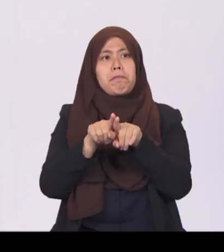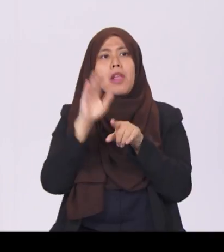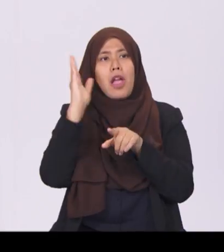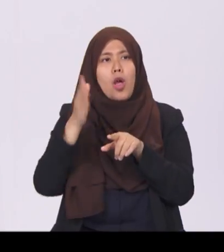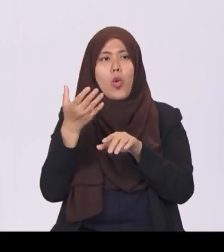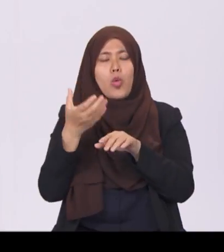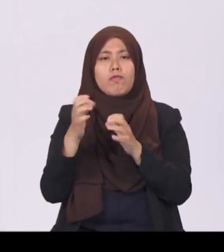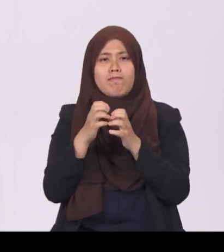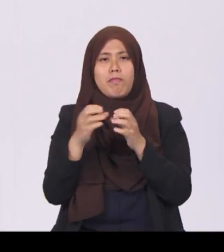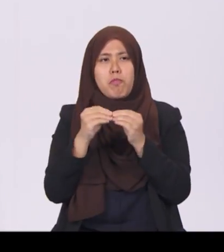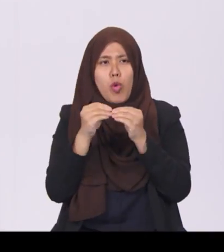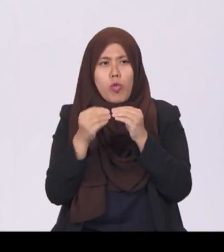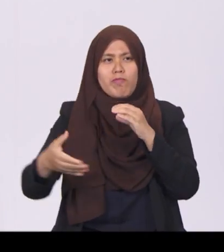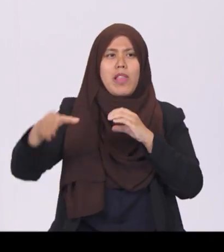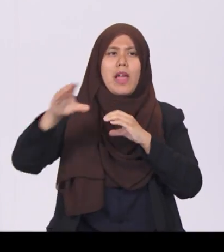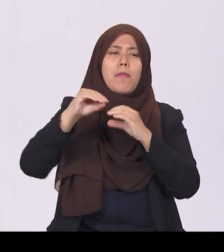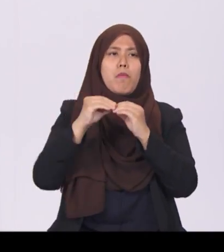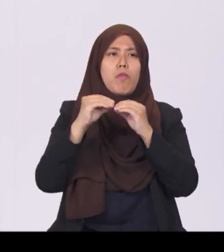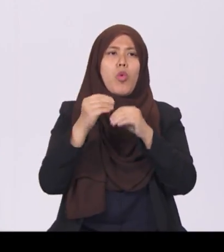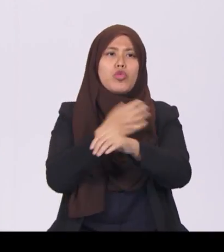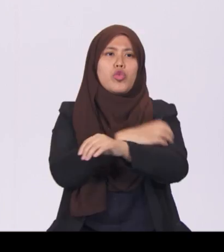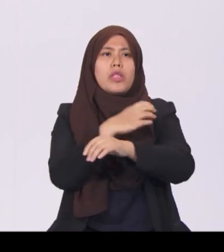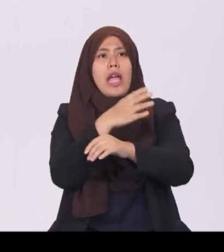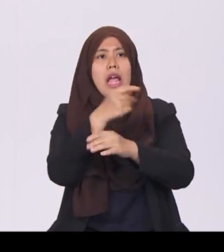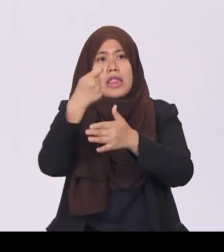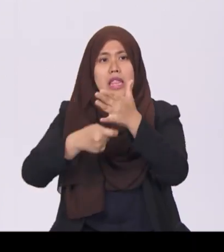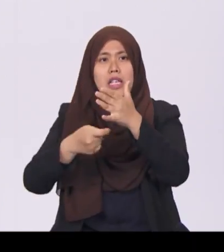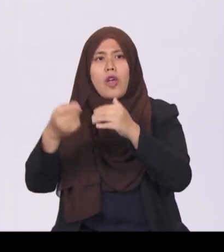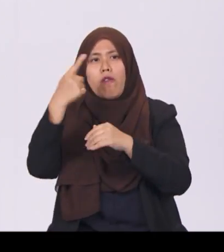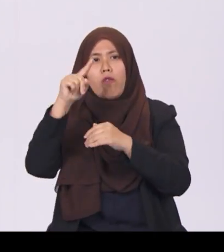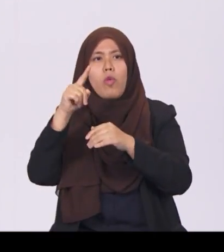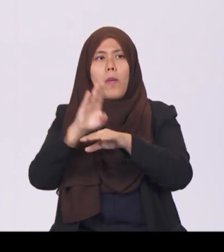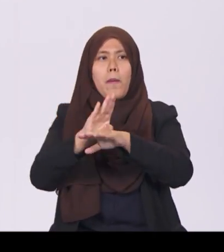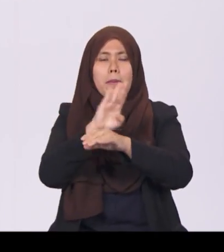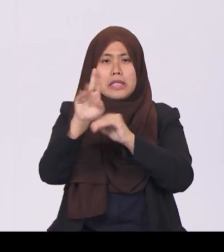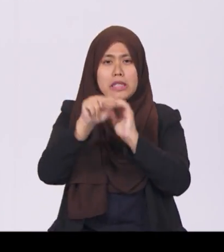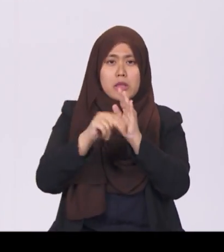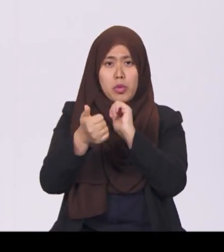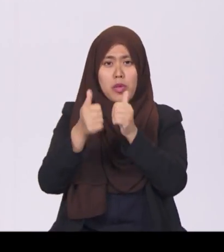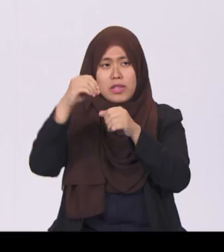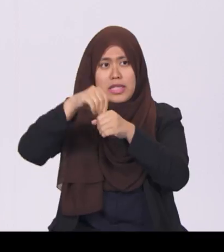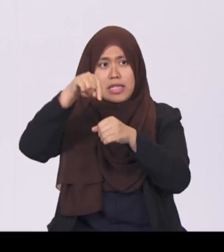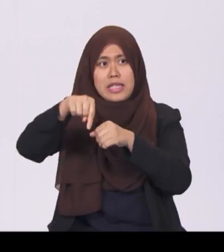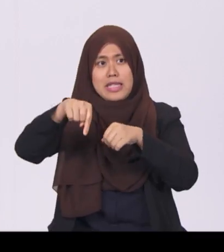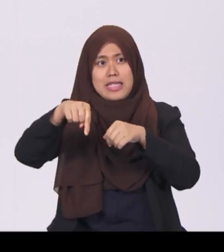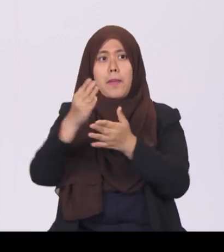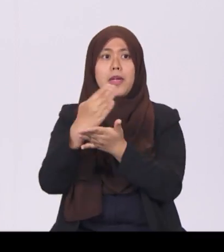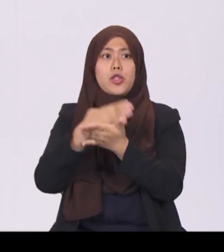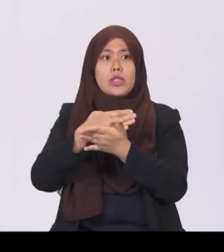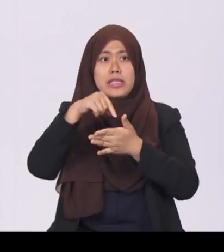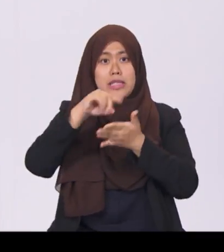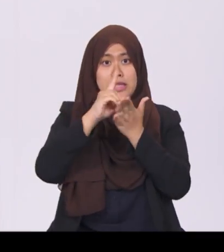other tax incentives to enhance our business competitiveness in this budget. The details of these changes are in the annex.